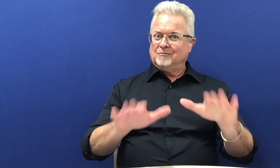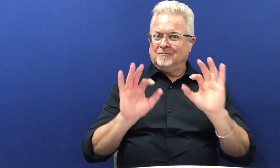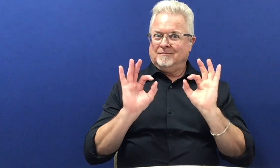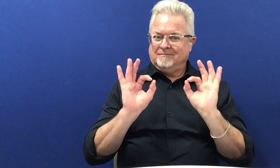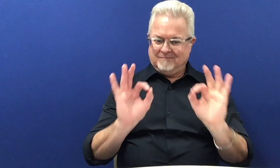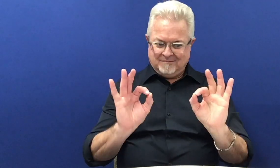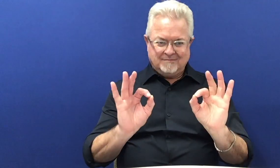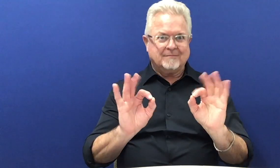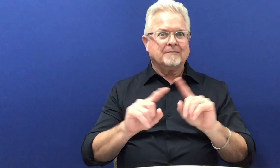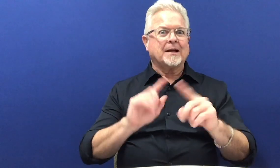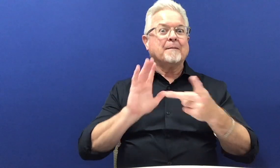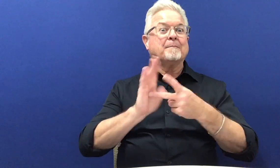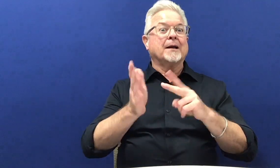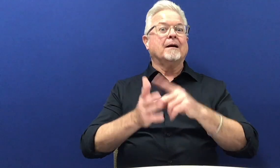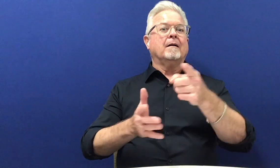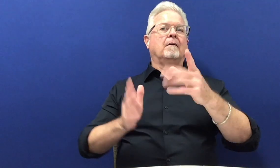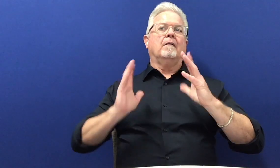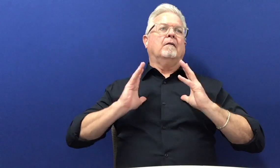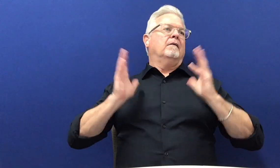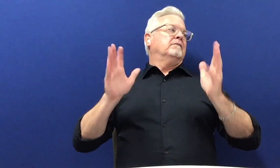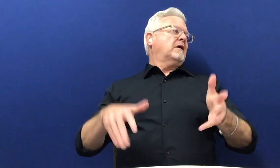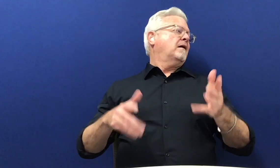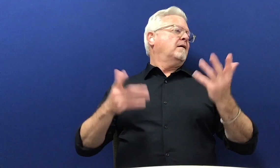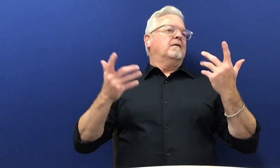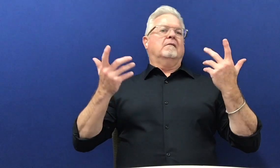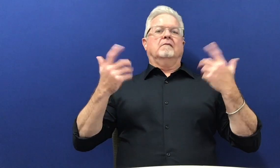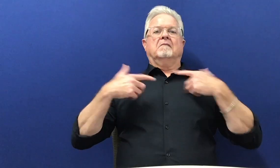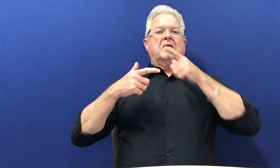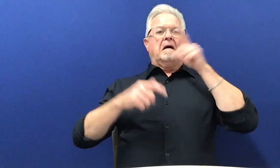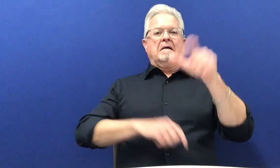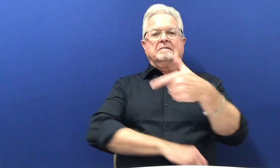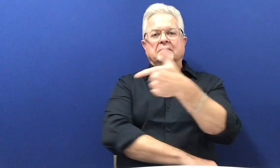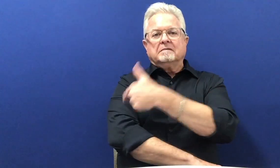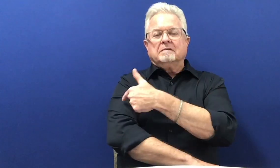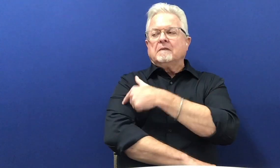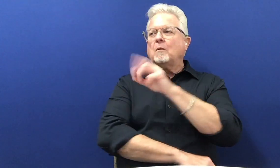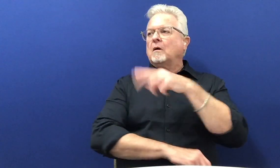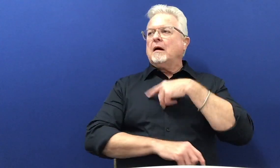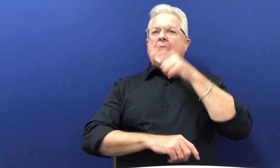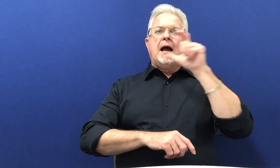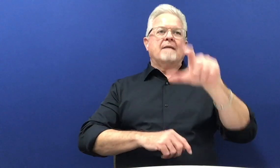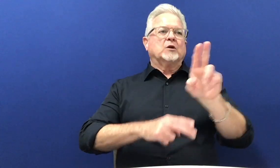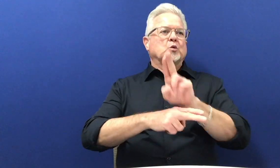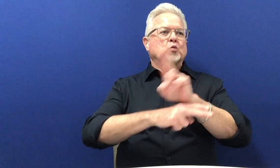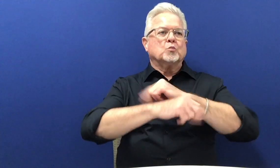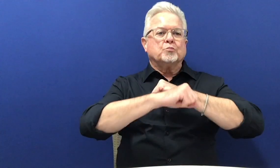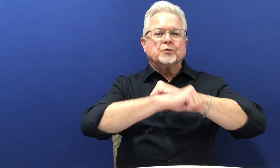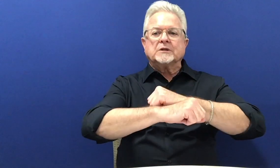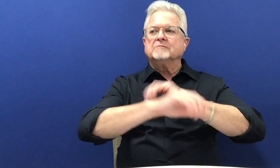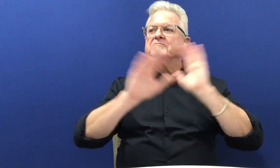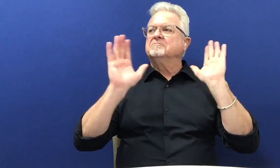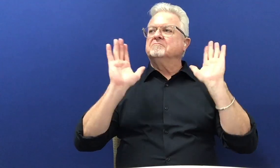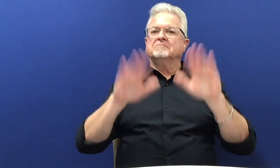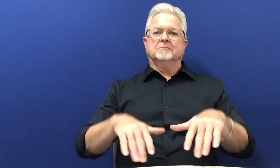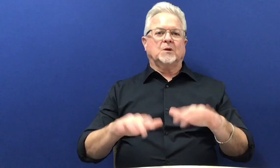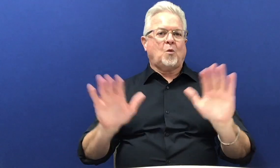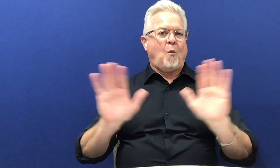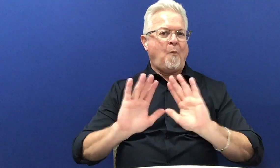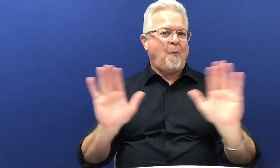Everything is pretty low at the moment. It doesn't mean you can be complacent and that you don't need to get vaccinated